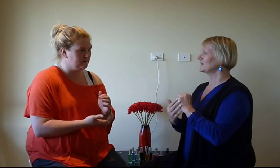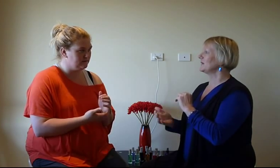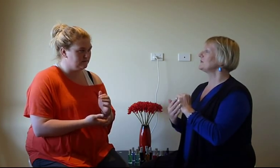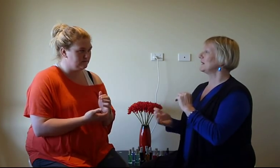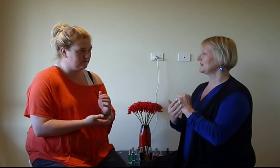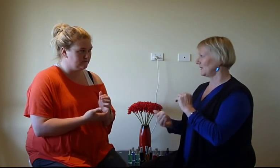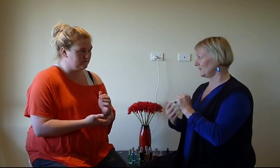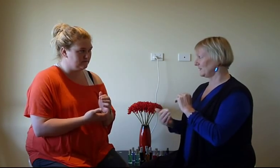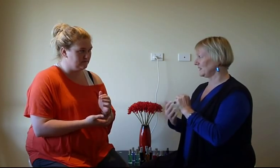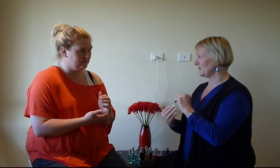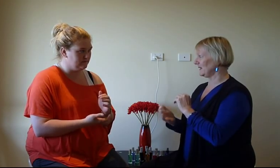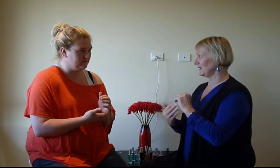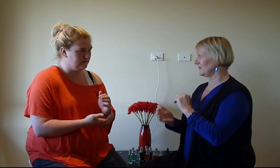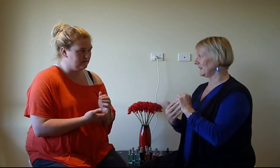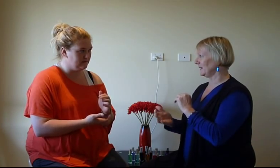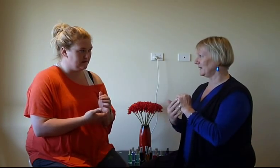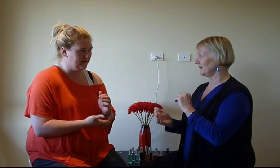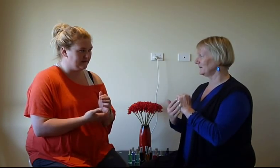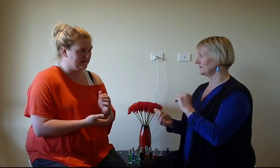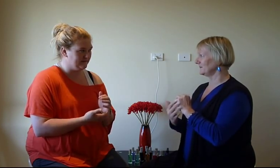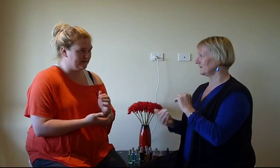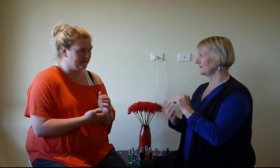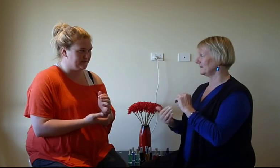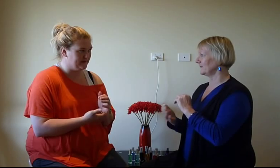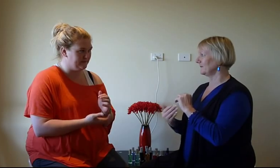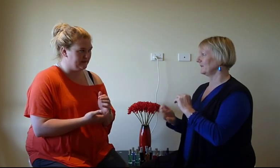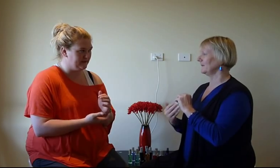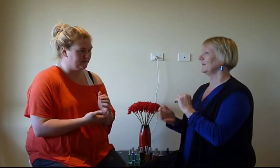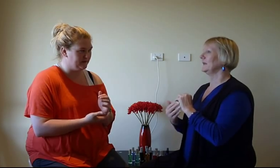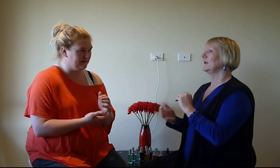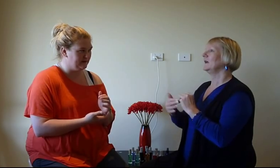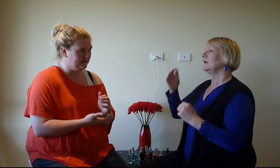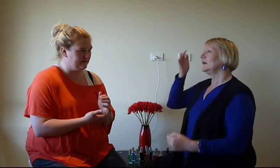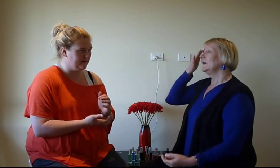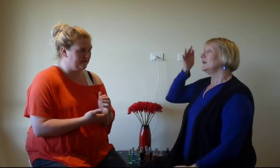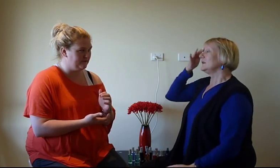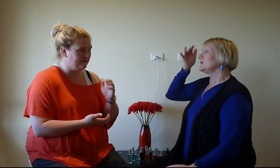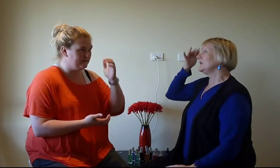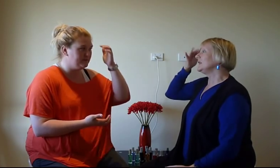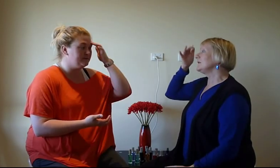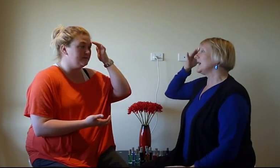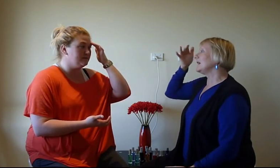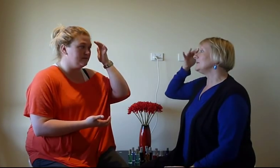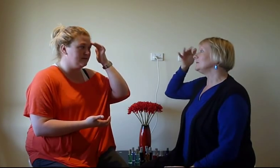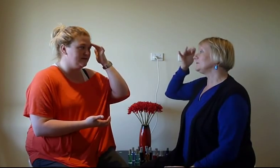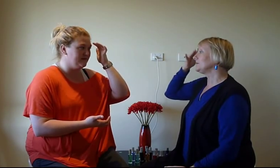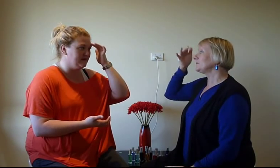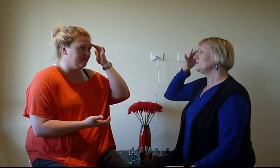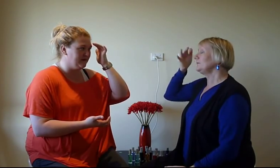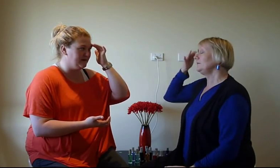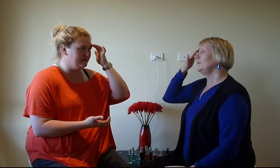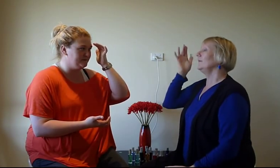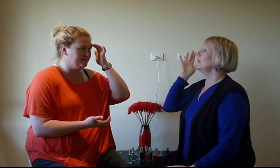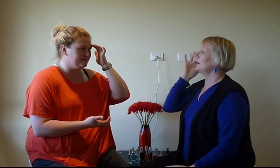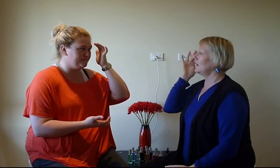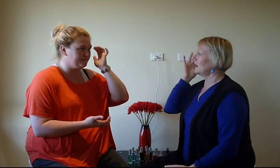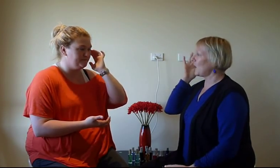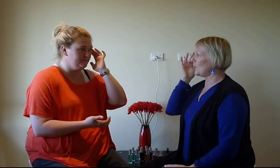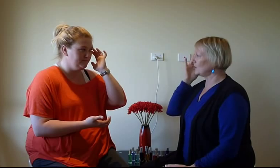accept myself deeply and completely. This feeling of anger, I'm holding